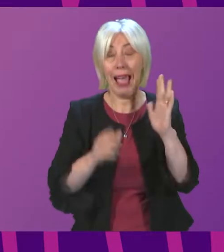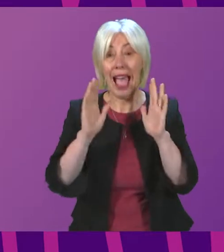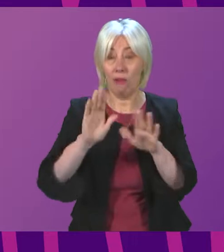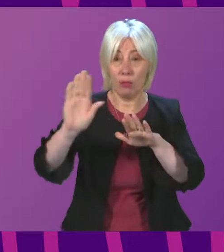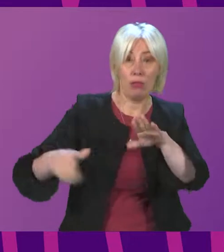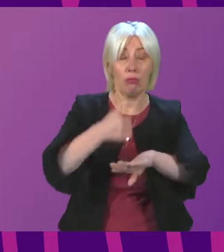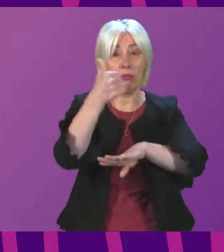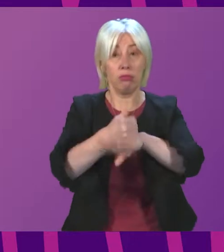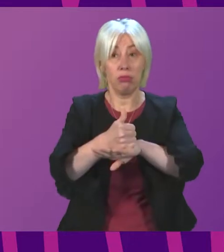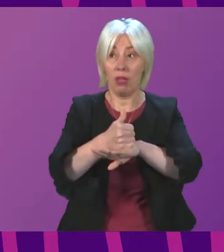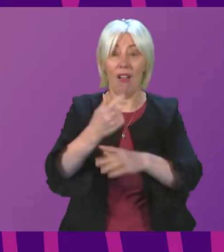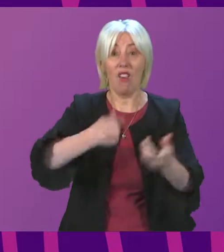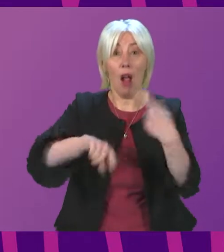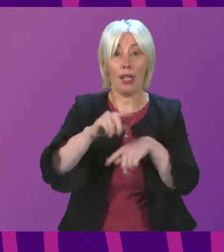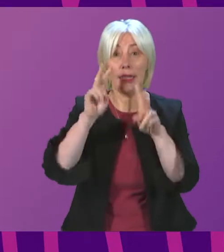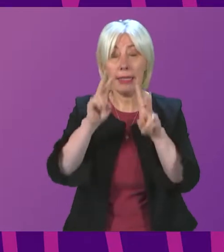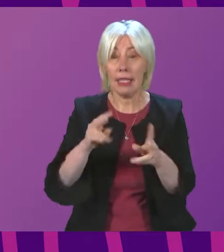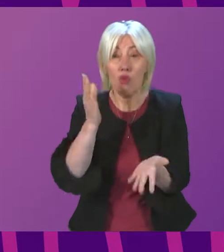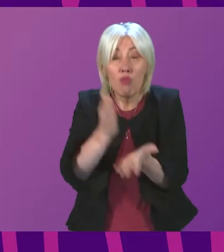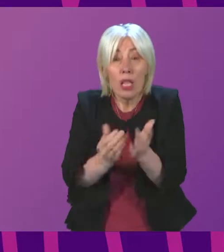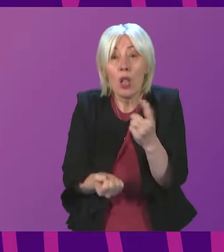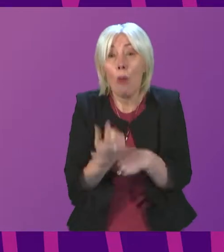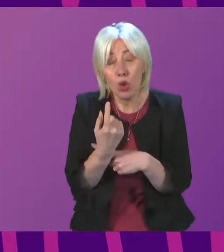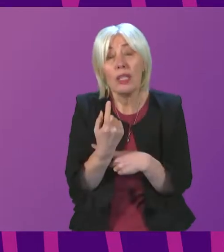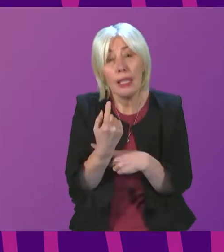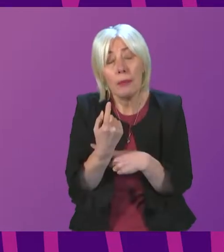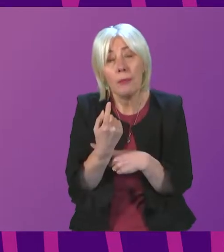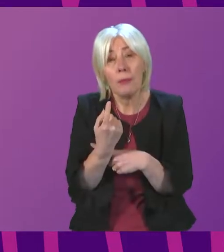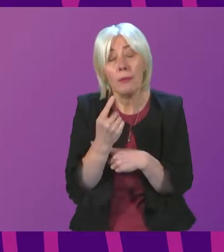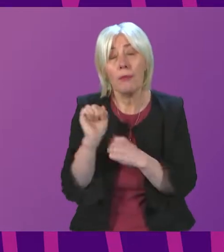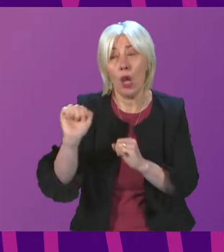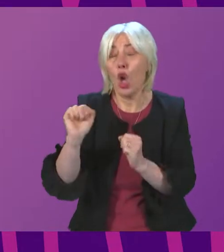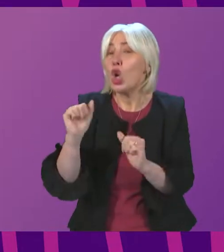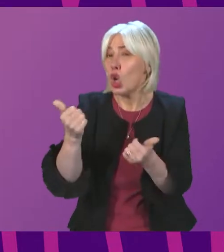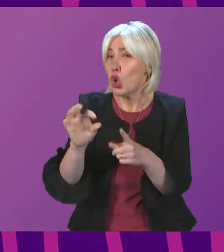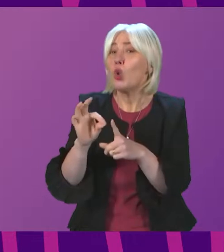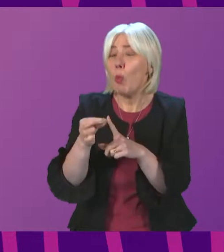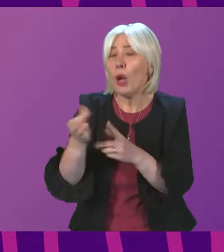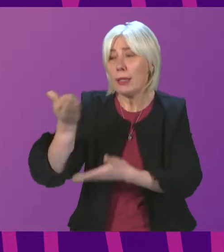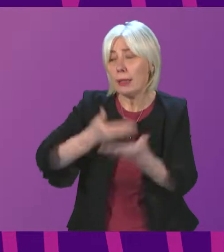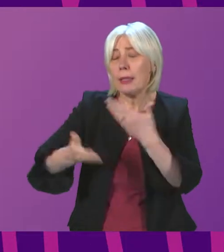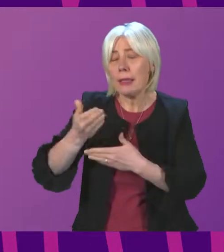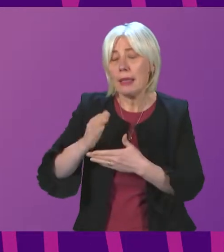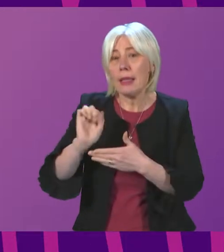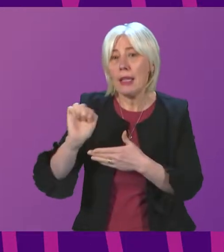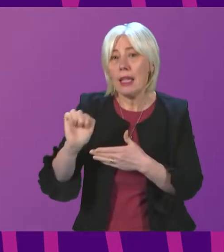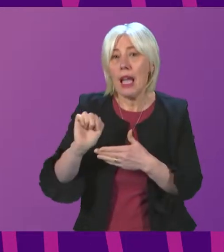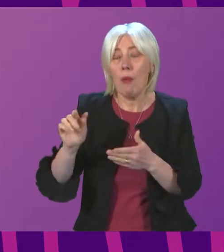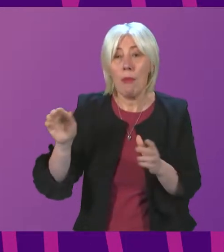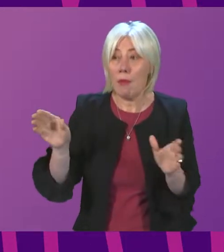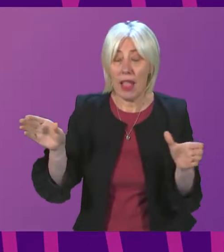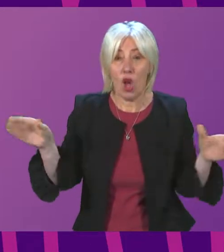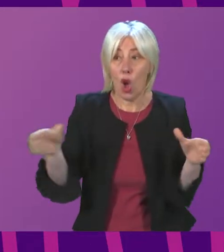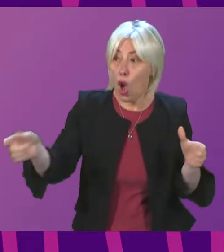place uh for us to see if there was real opportunity uh mr sweden makes very good point about having a uh a collective